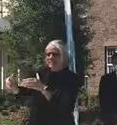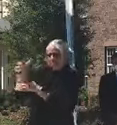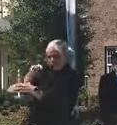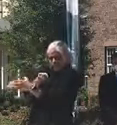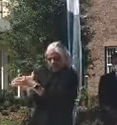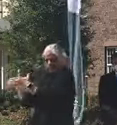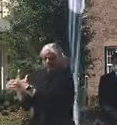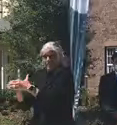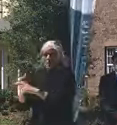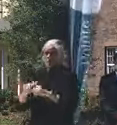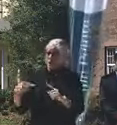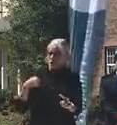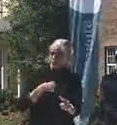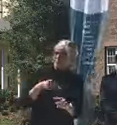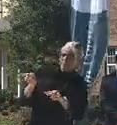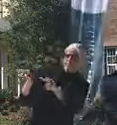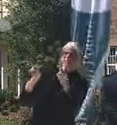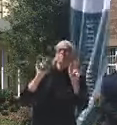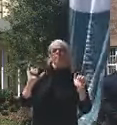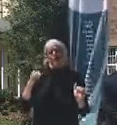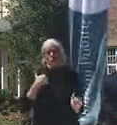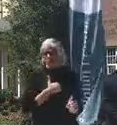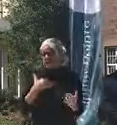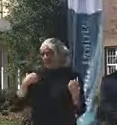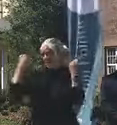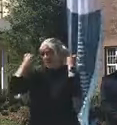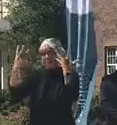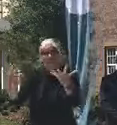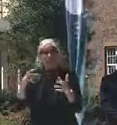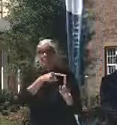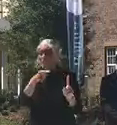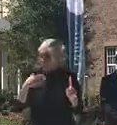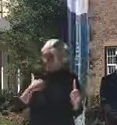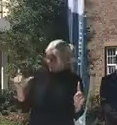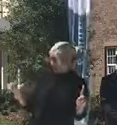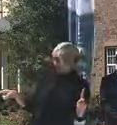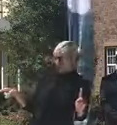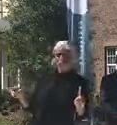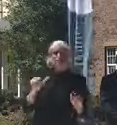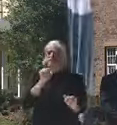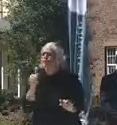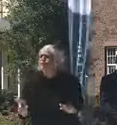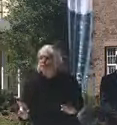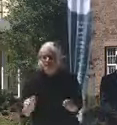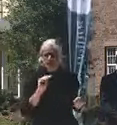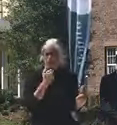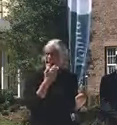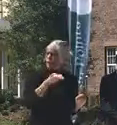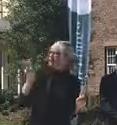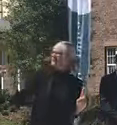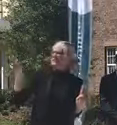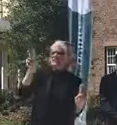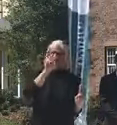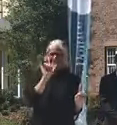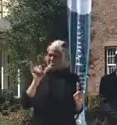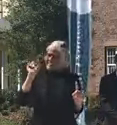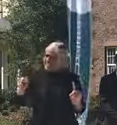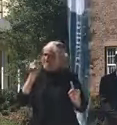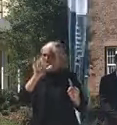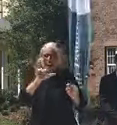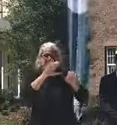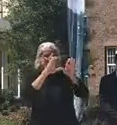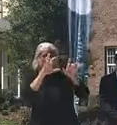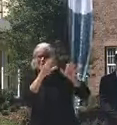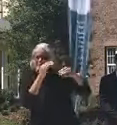that just simply do not have that capacity. And so she recognized early on that you could not tell hospitals